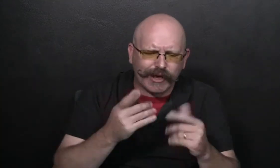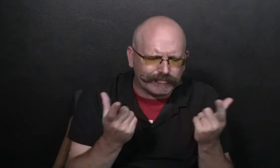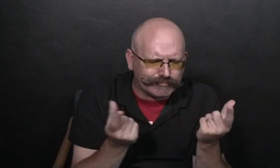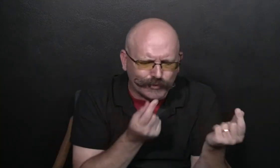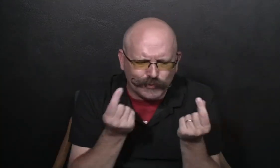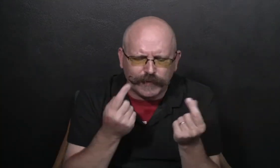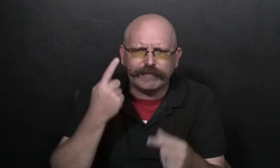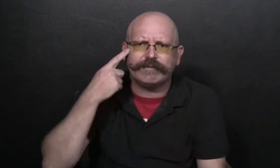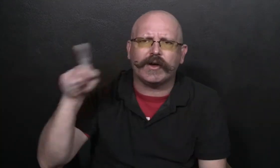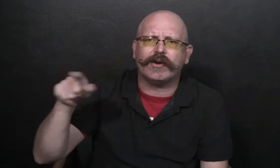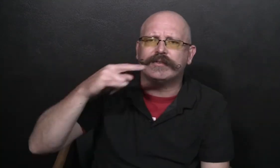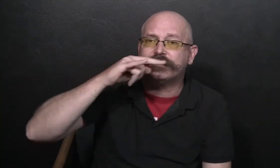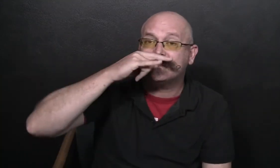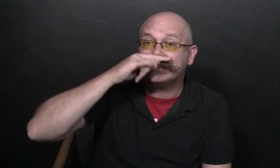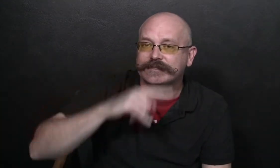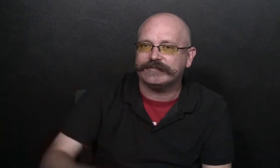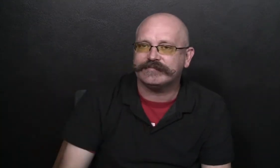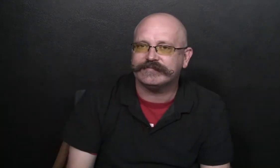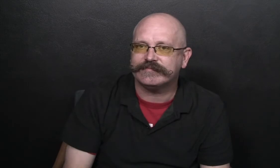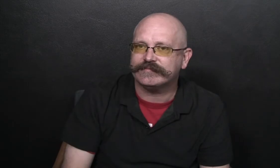and found ways to help the kids.